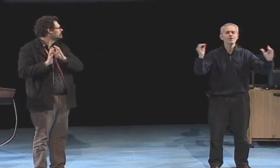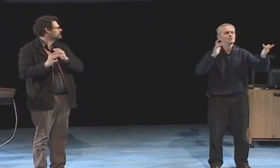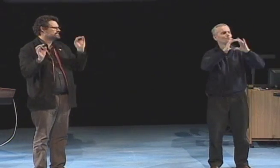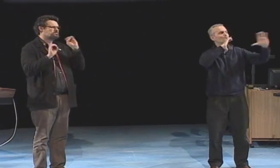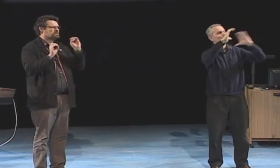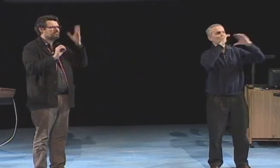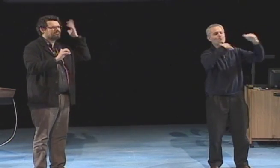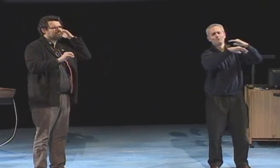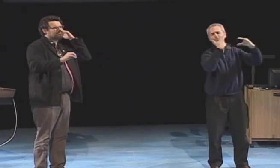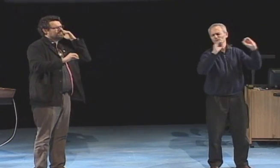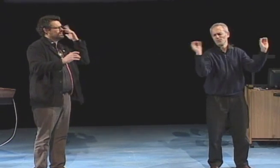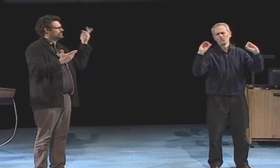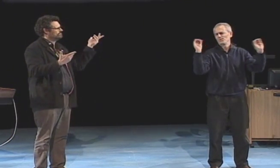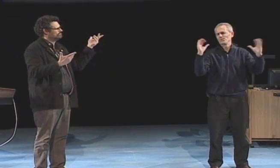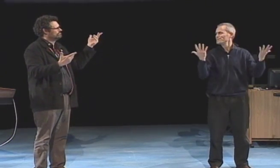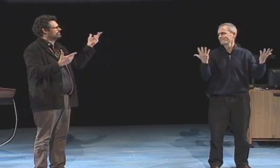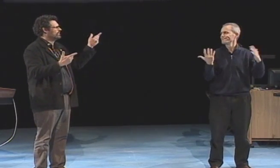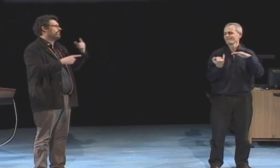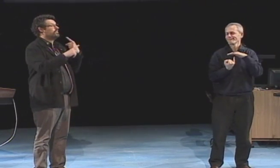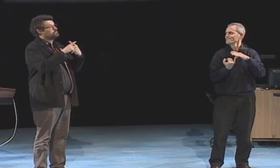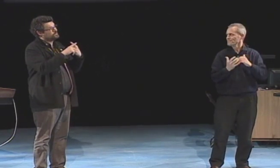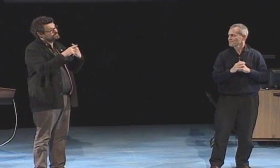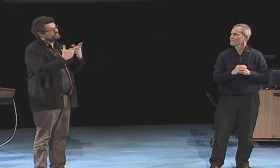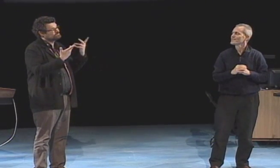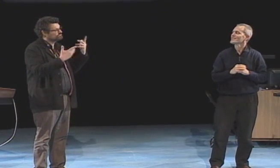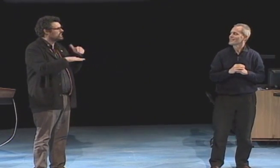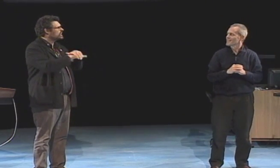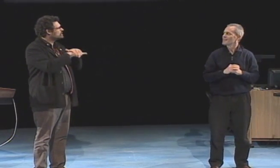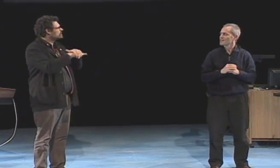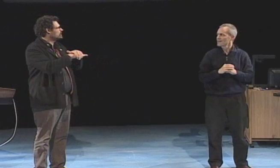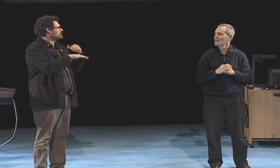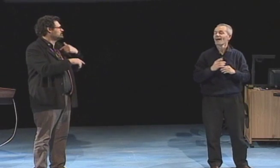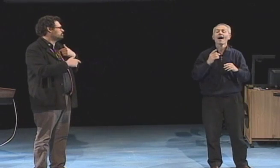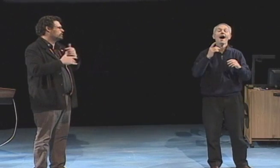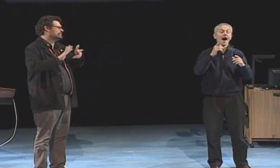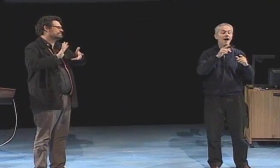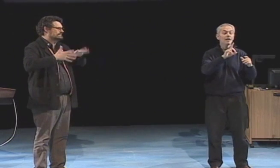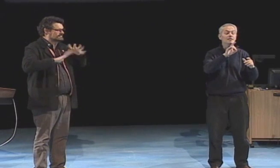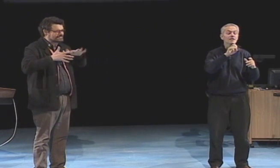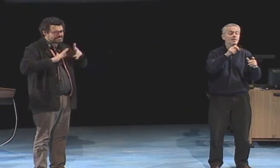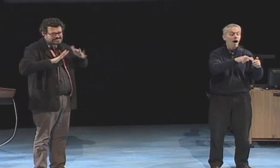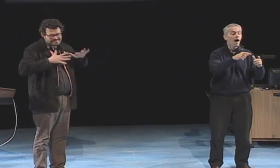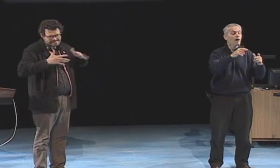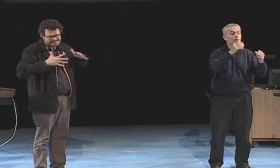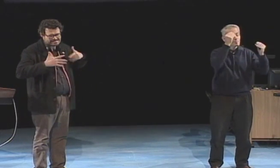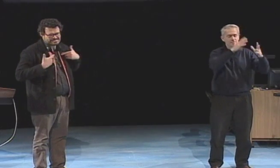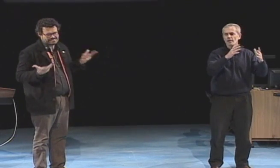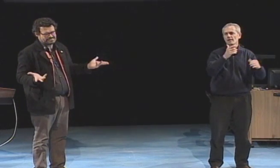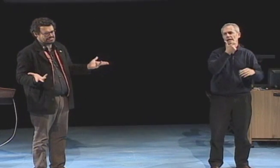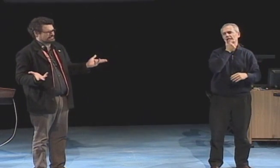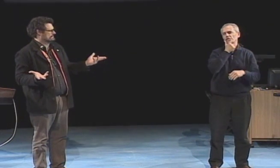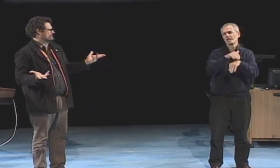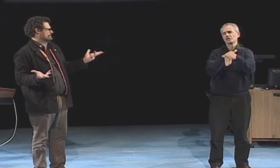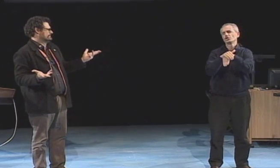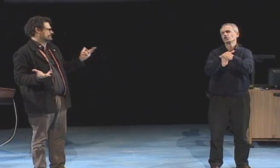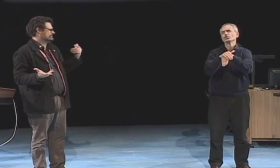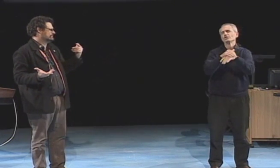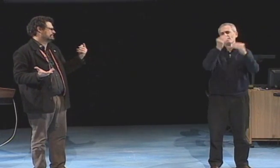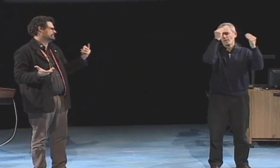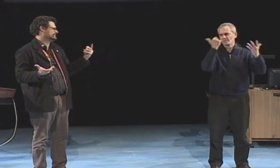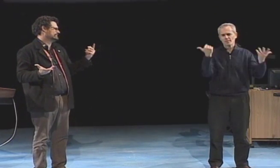Now understand, at that time, there was no communication between me and America. I was completely isolated.